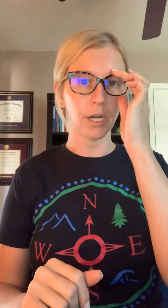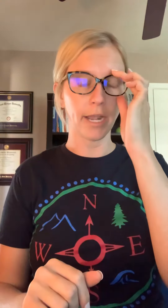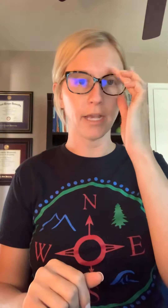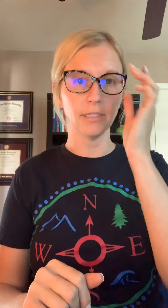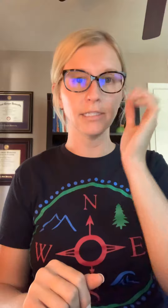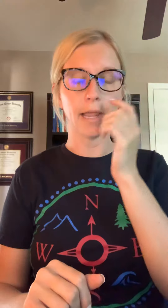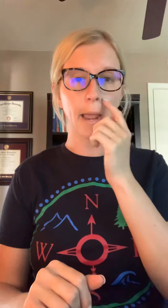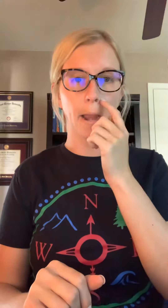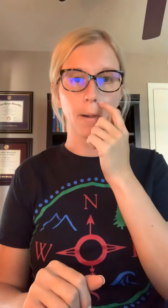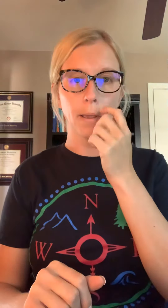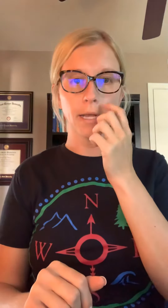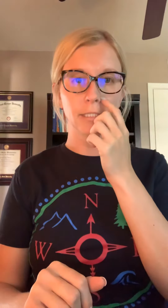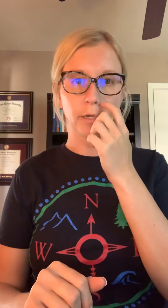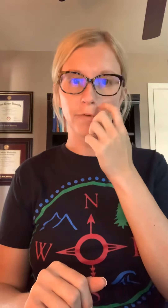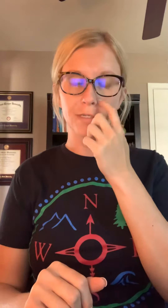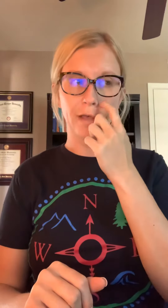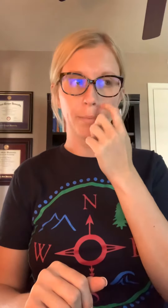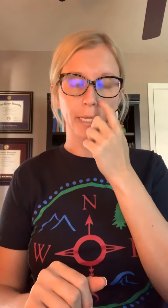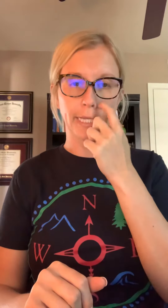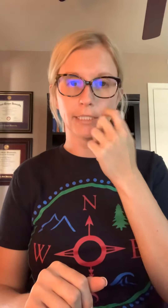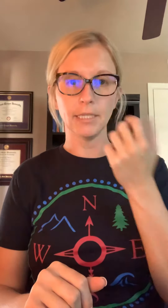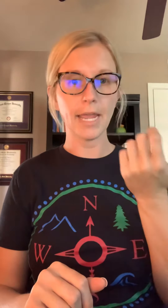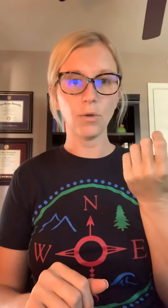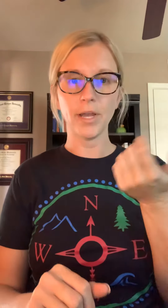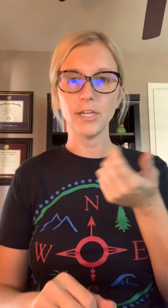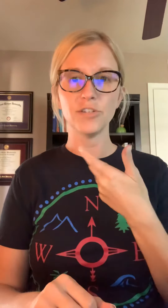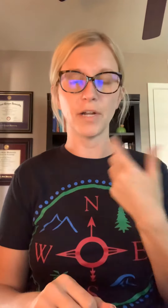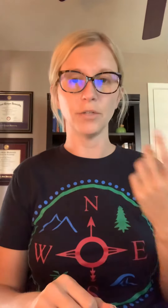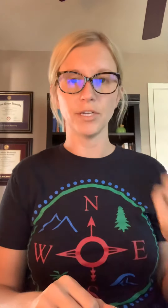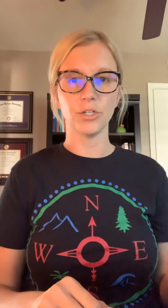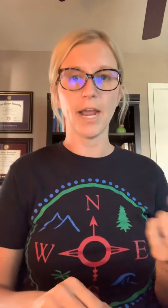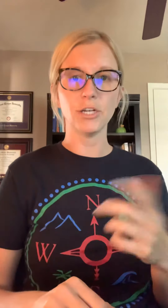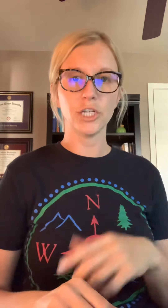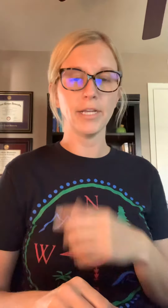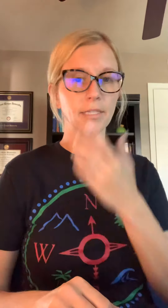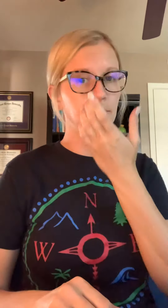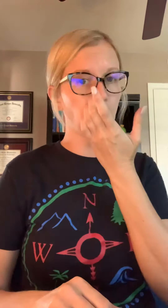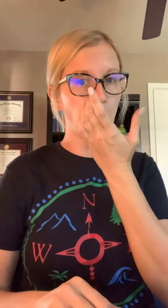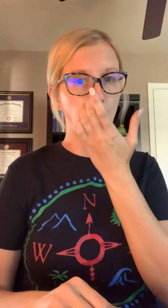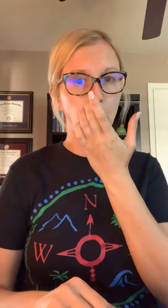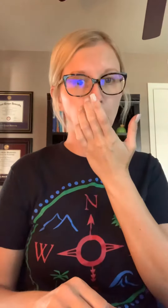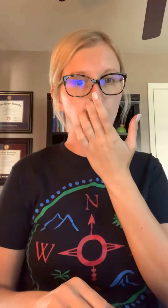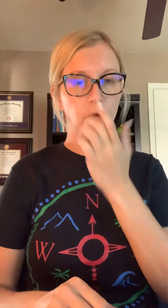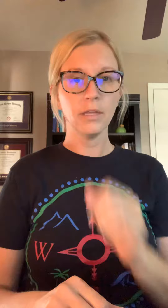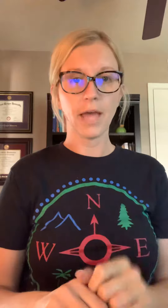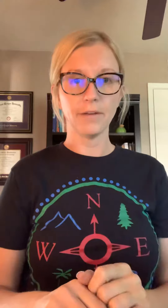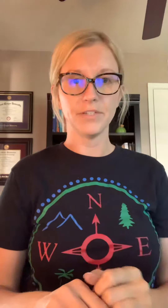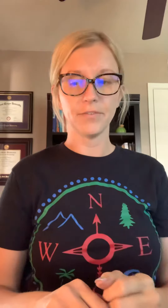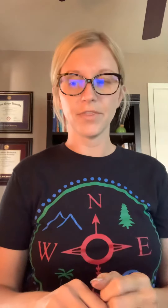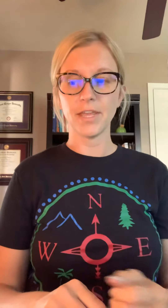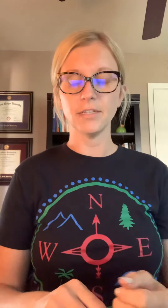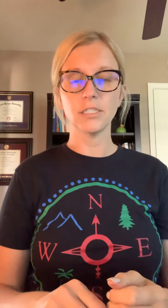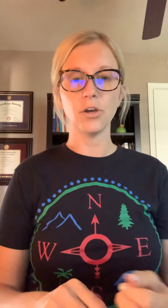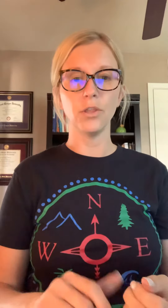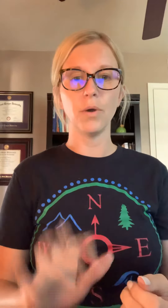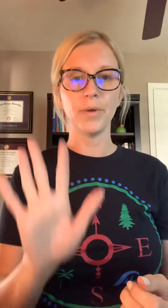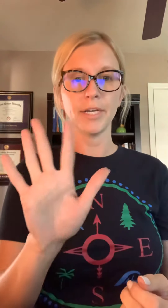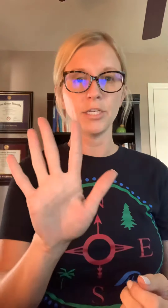hands and it's good for developing kids language, following directions, a whole lot of different things. So the one we're gonna do